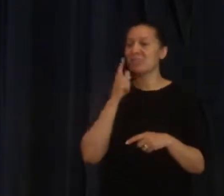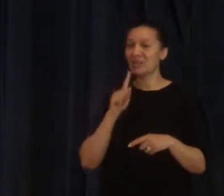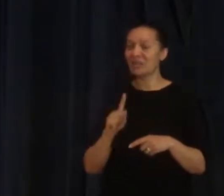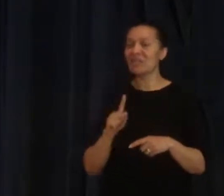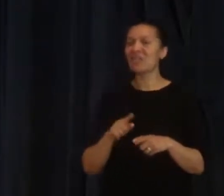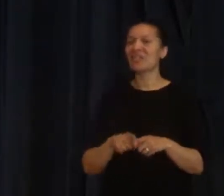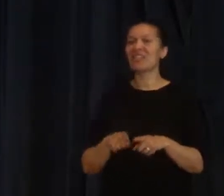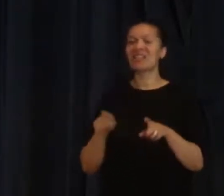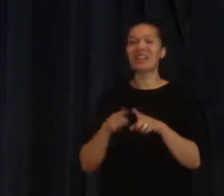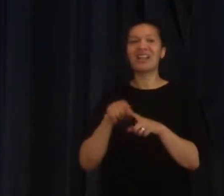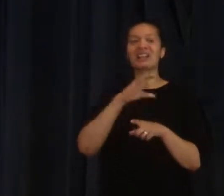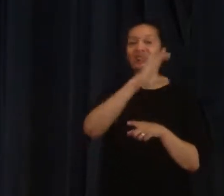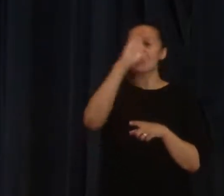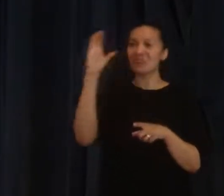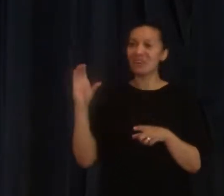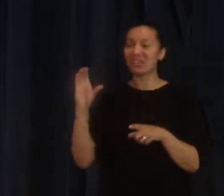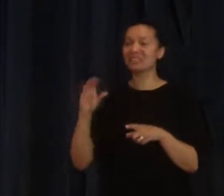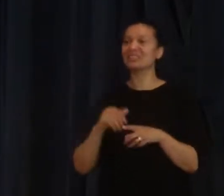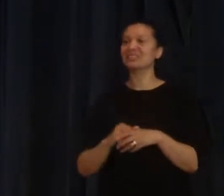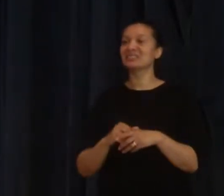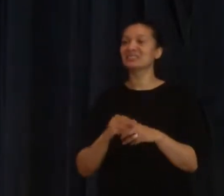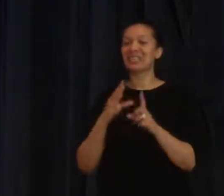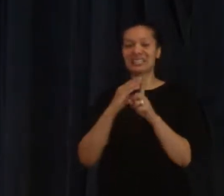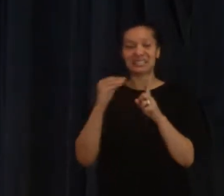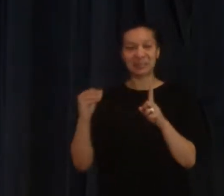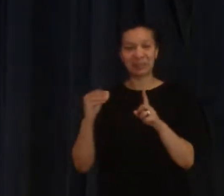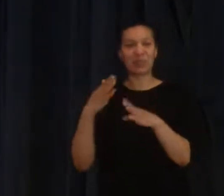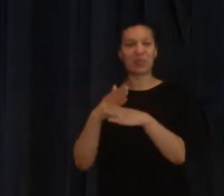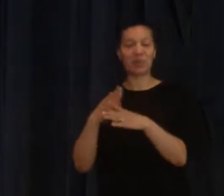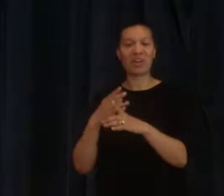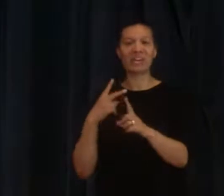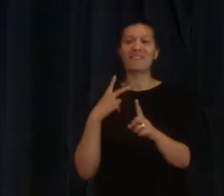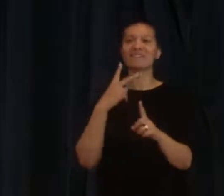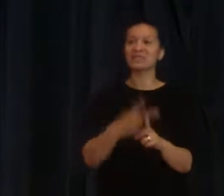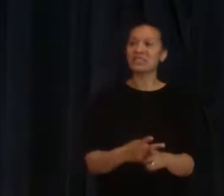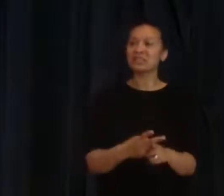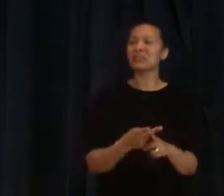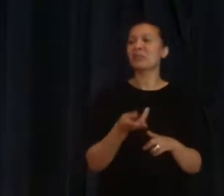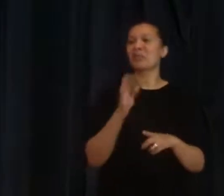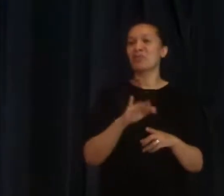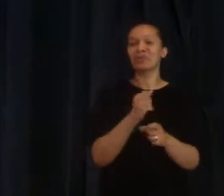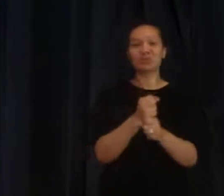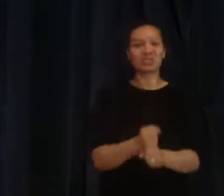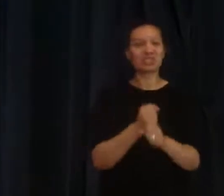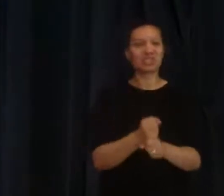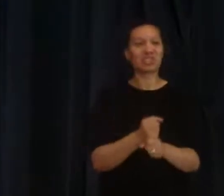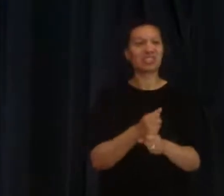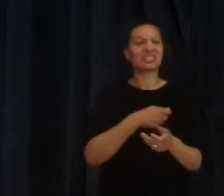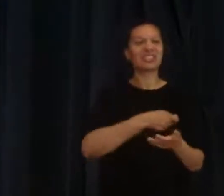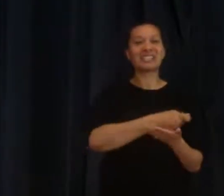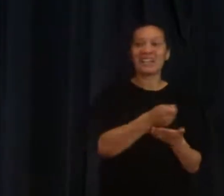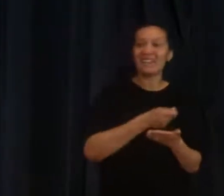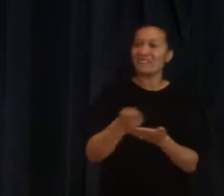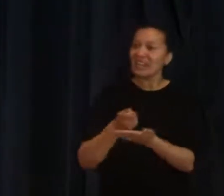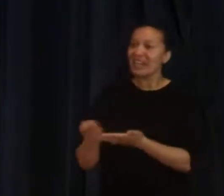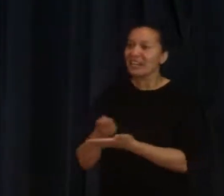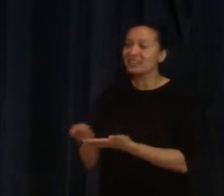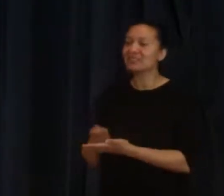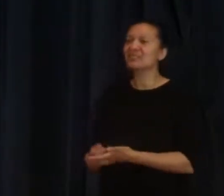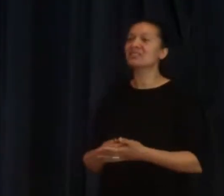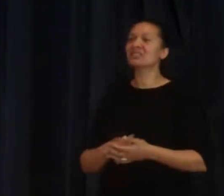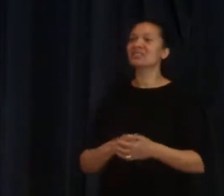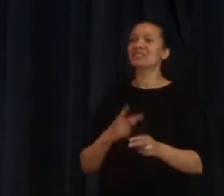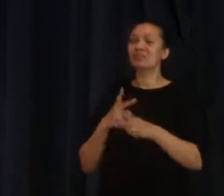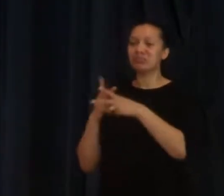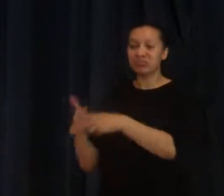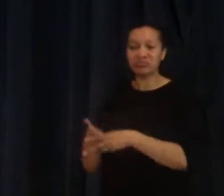like Christ to people at work you'll visit people from the church and you'll be giving out and giving out and giving out and you